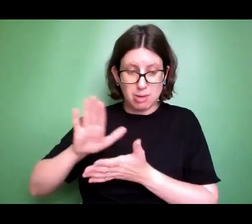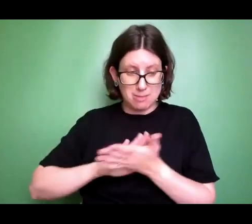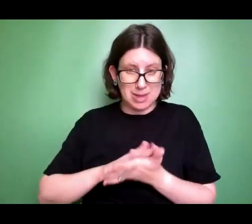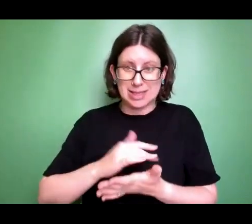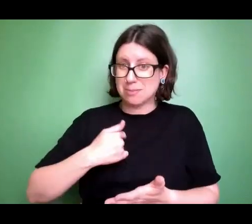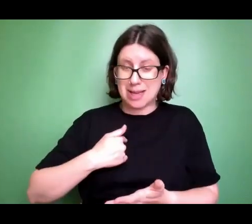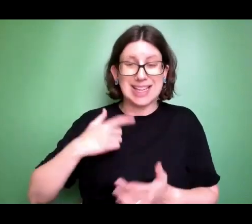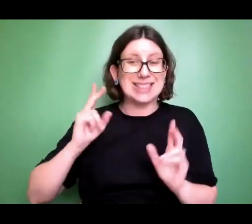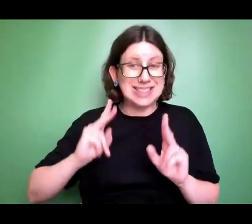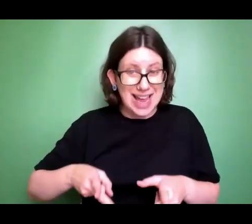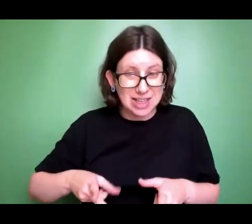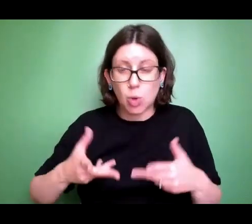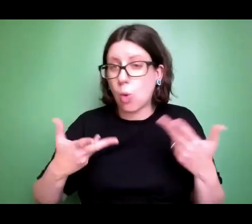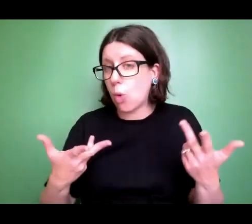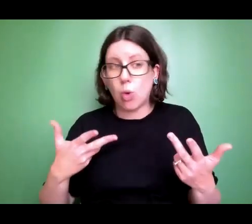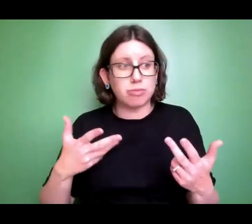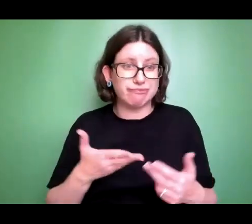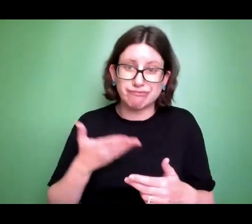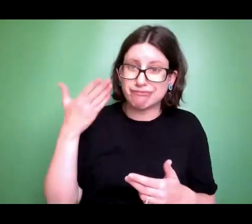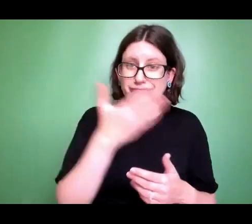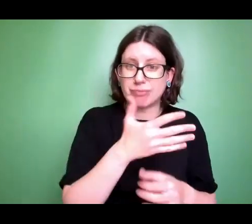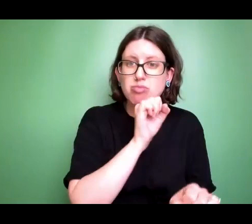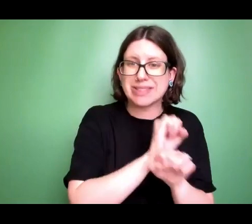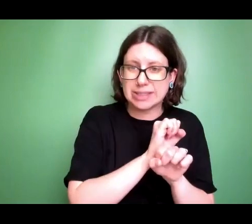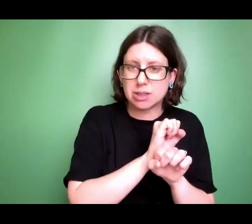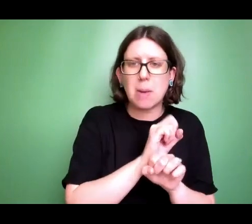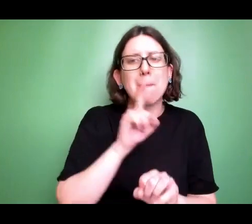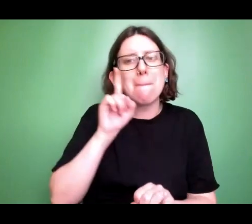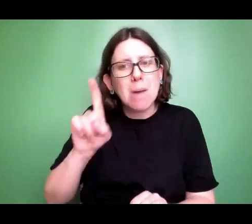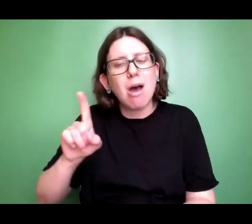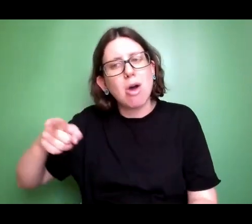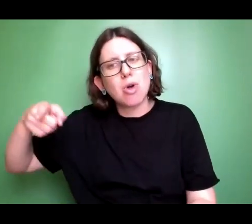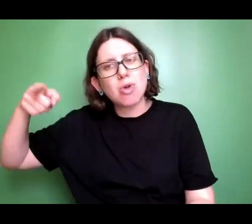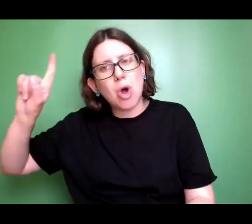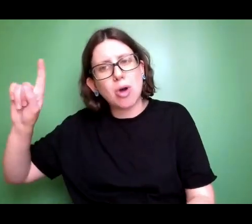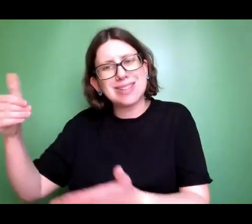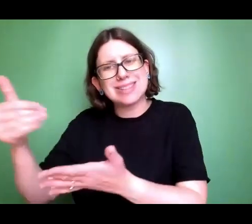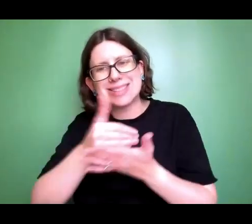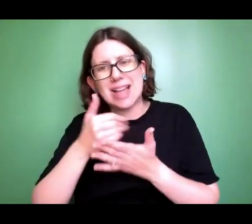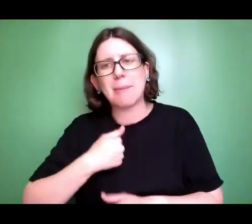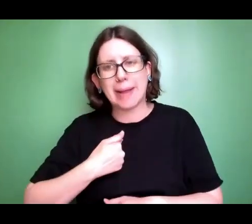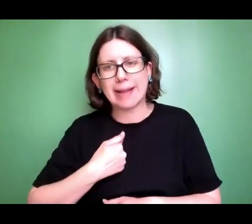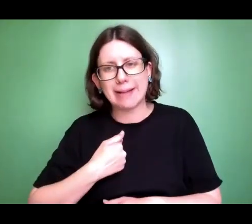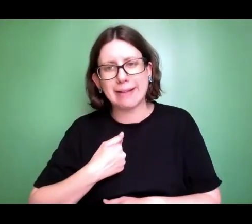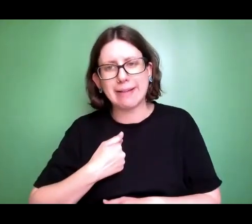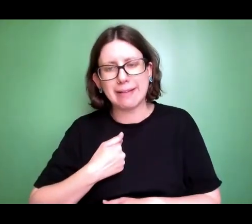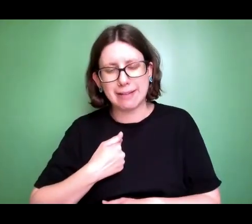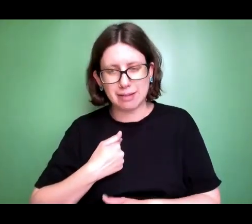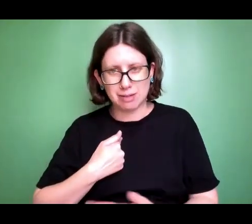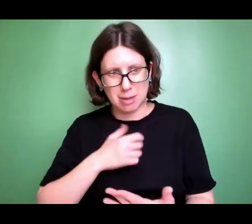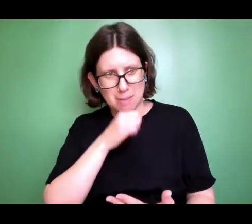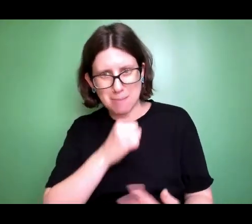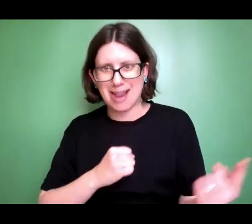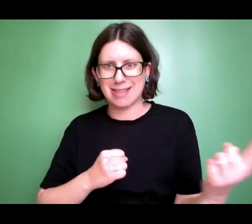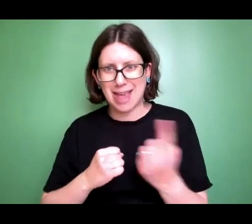God's love pursued me to the middle of a drug den. He was able to pardon me and forgive me. And he made my life